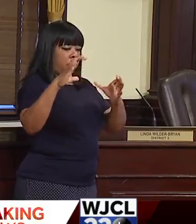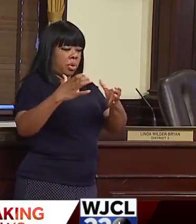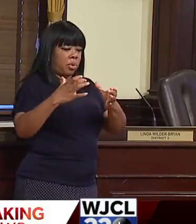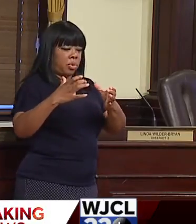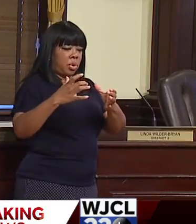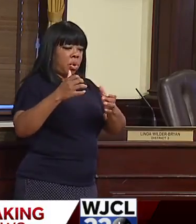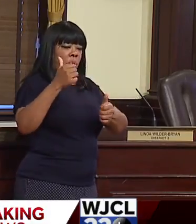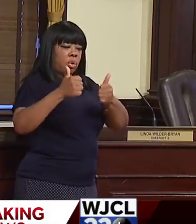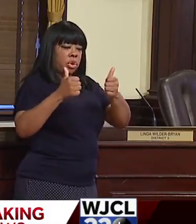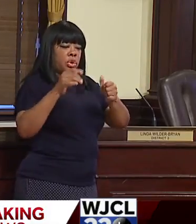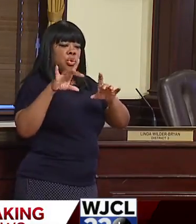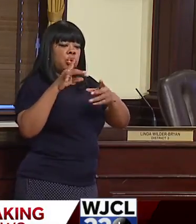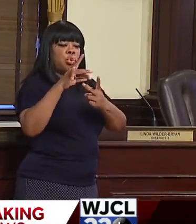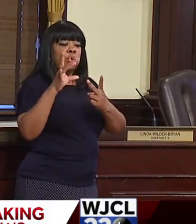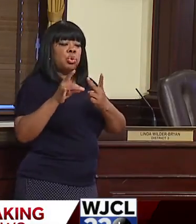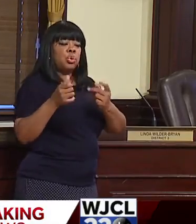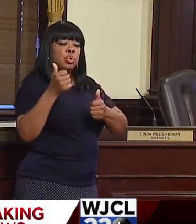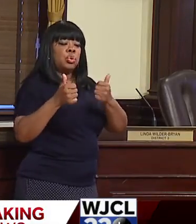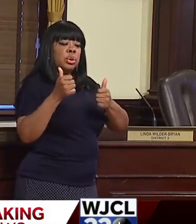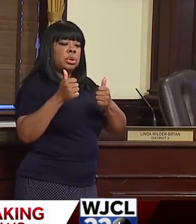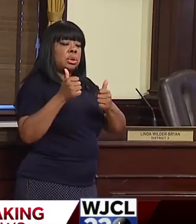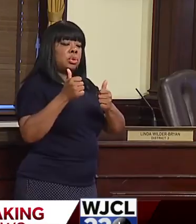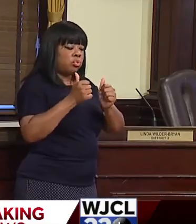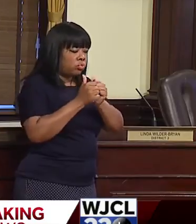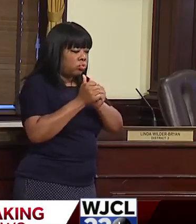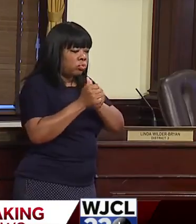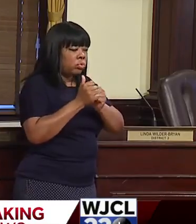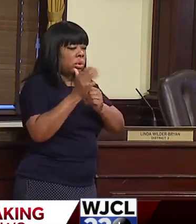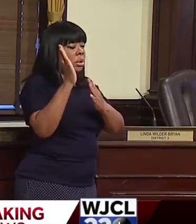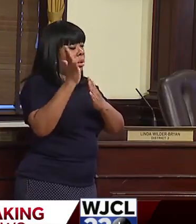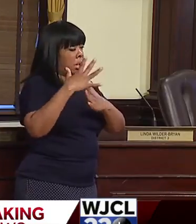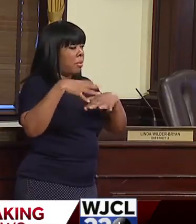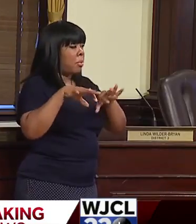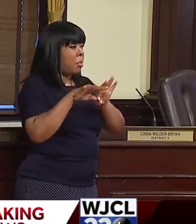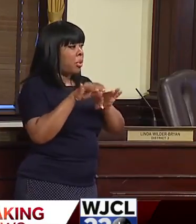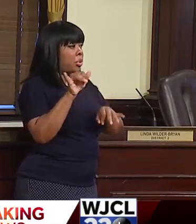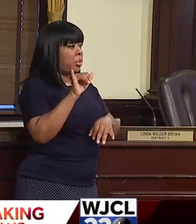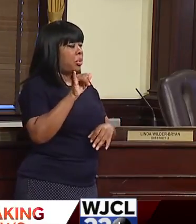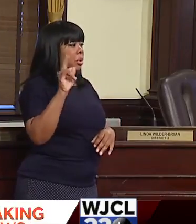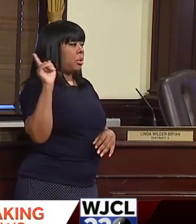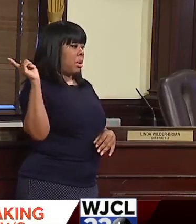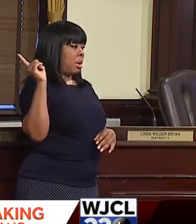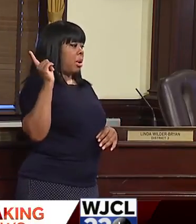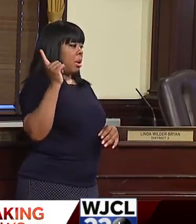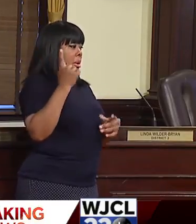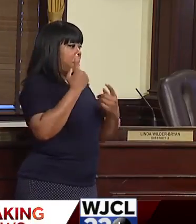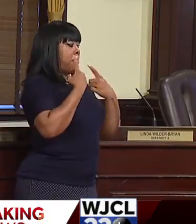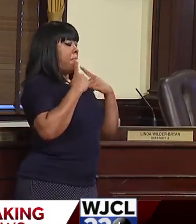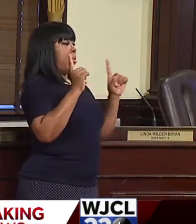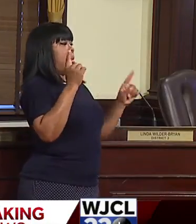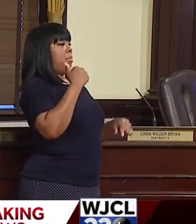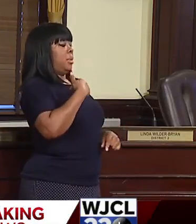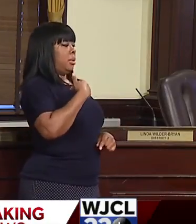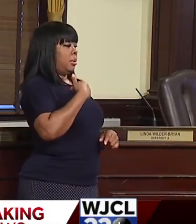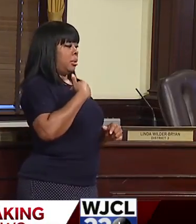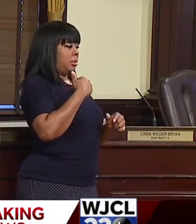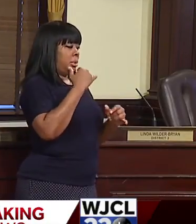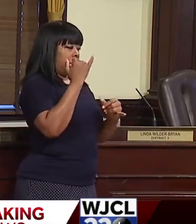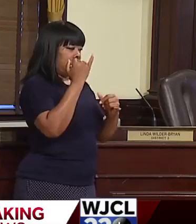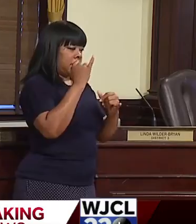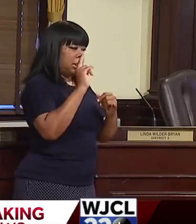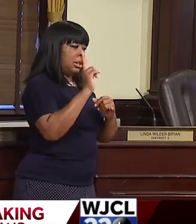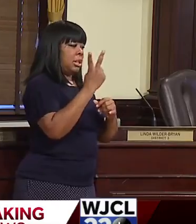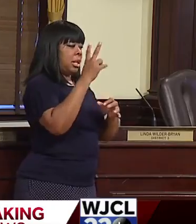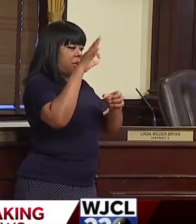still very, very important and I can tell you as a survivor of a runoff election, how important